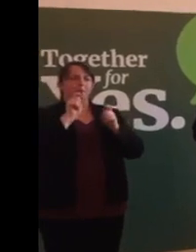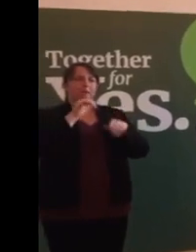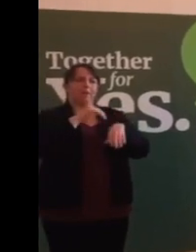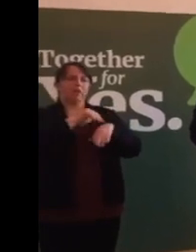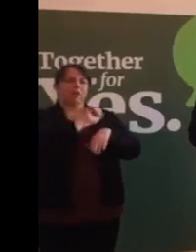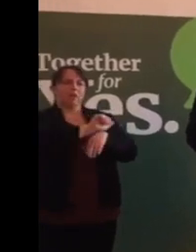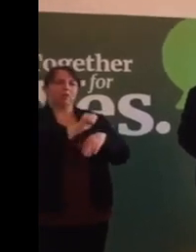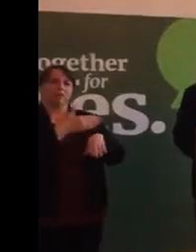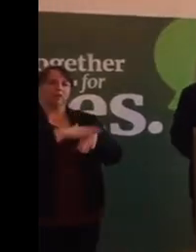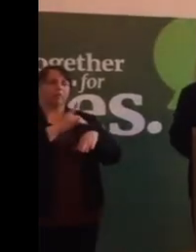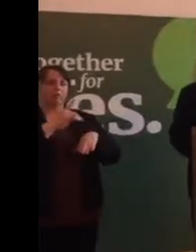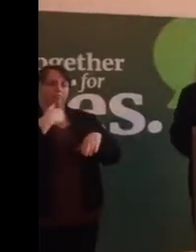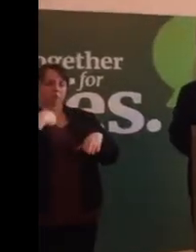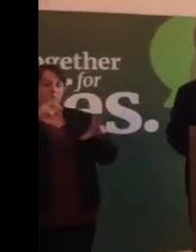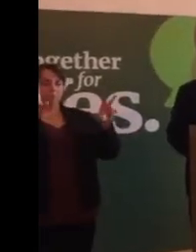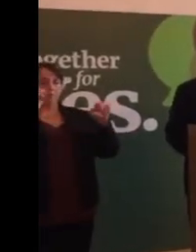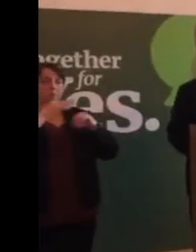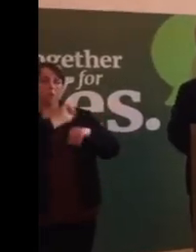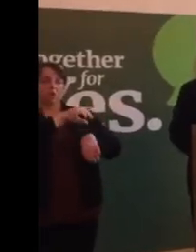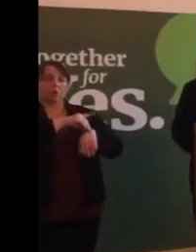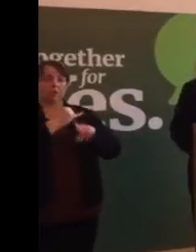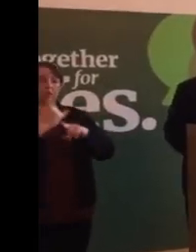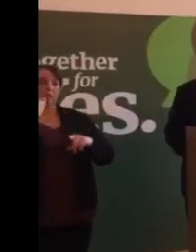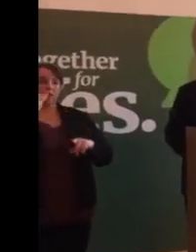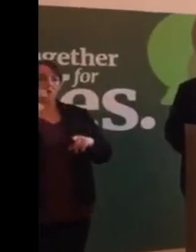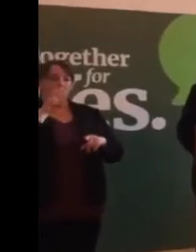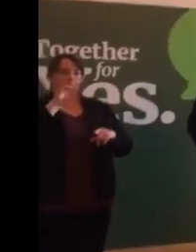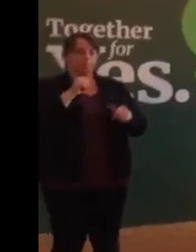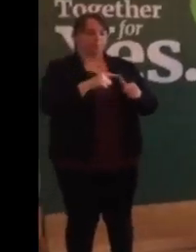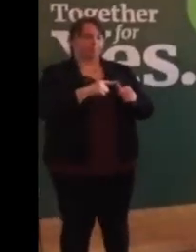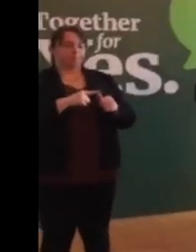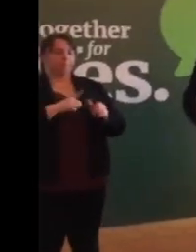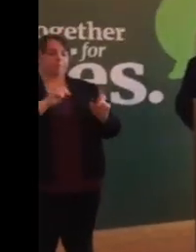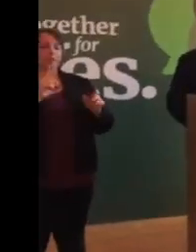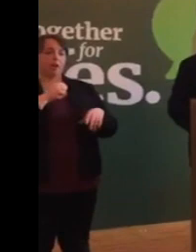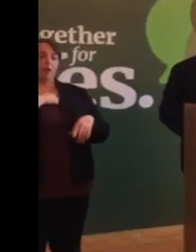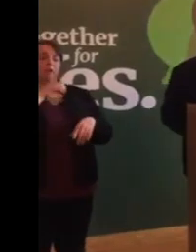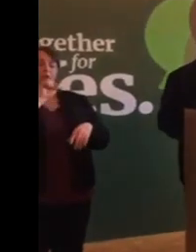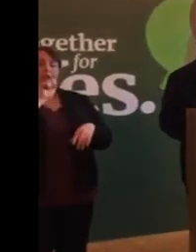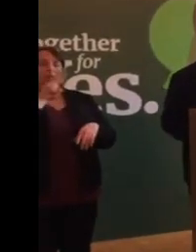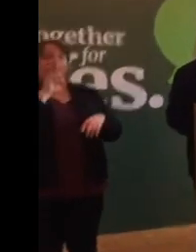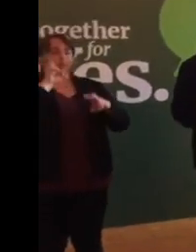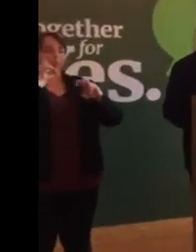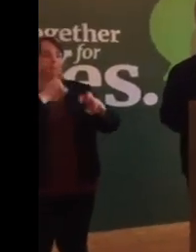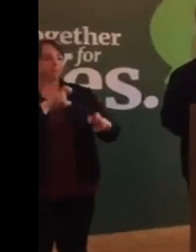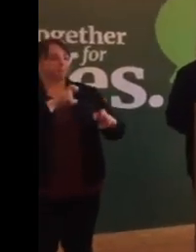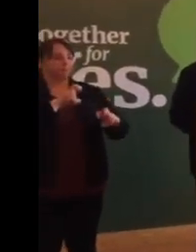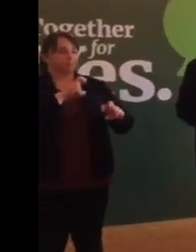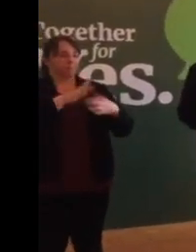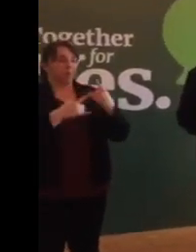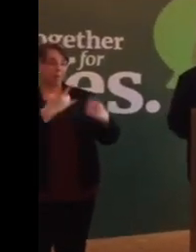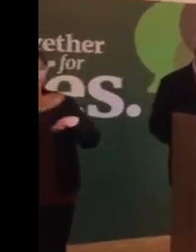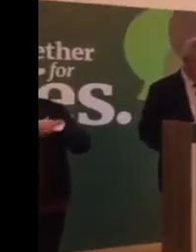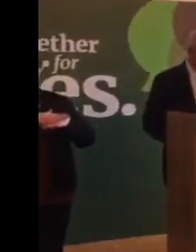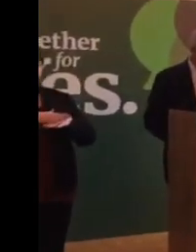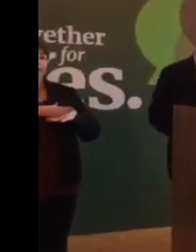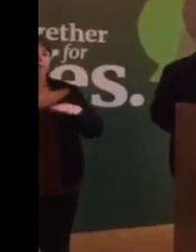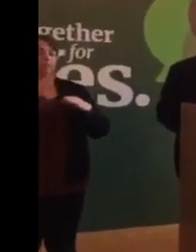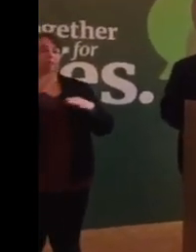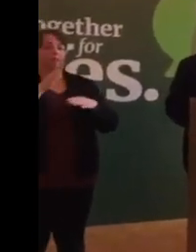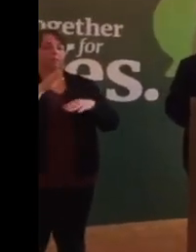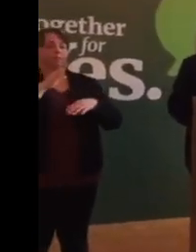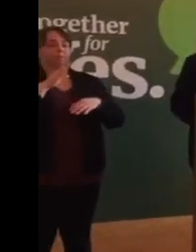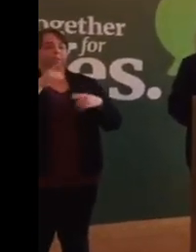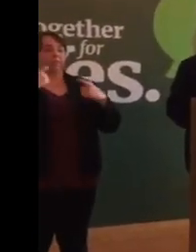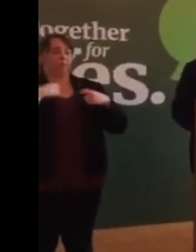treating consultant in Galway. At Savita's inquest, the Senior Counsel put to her, May